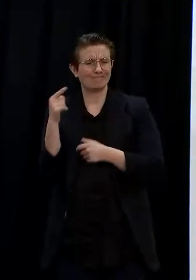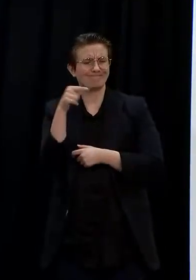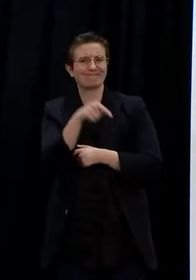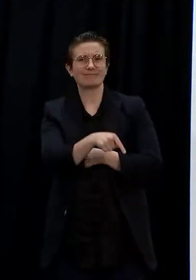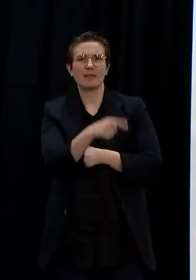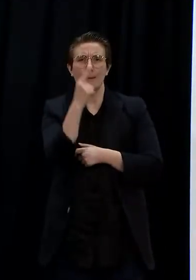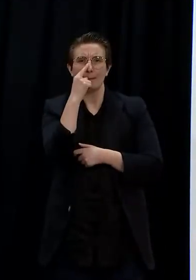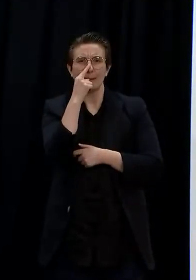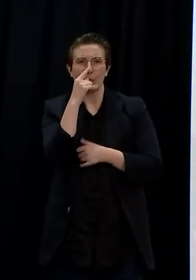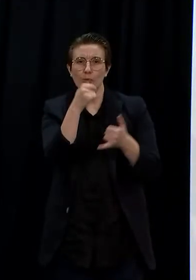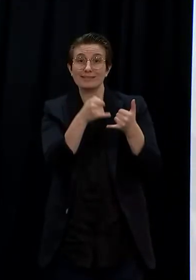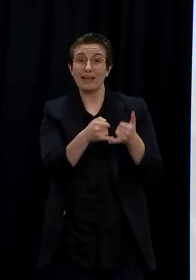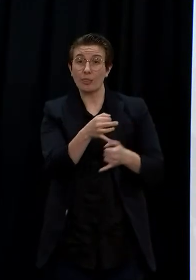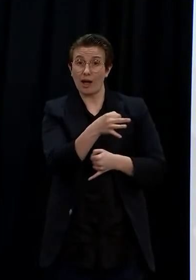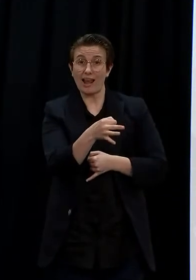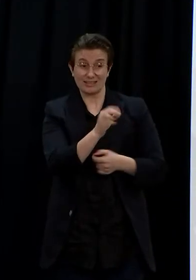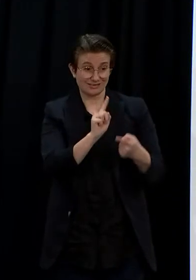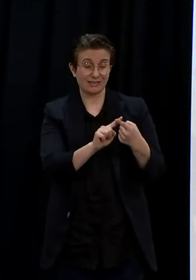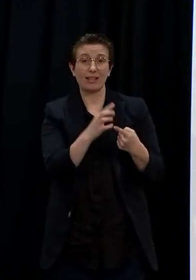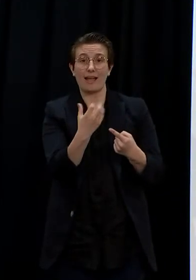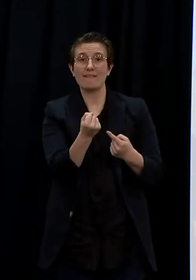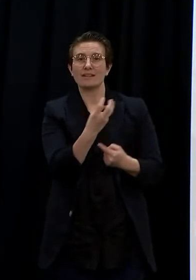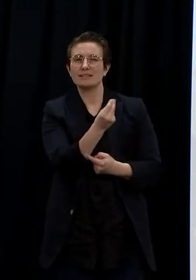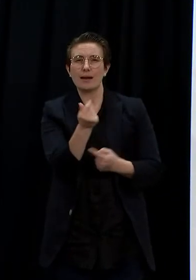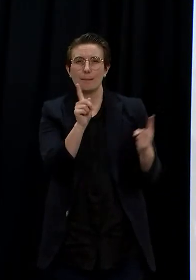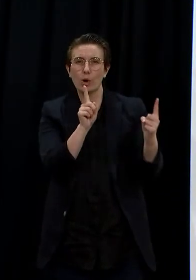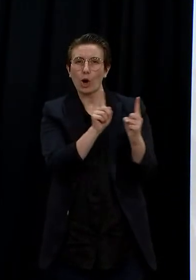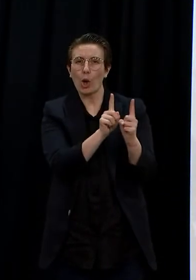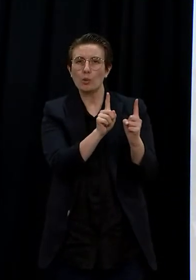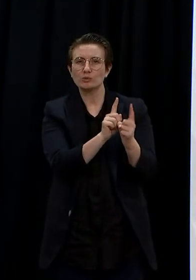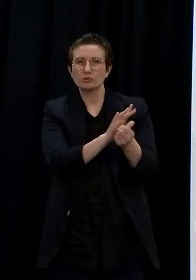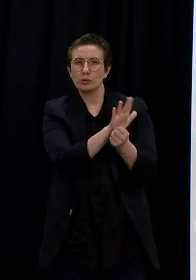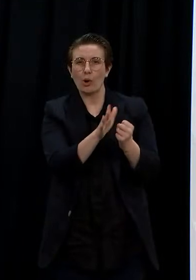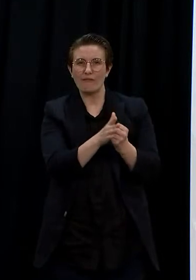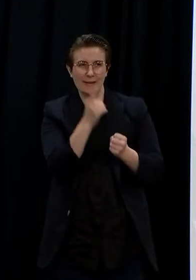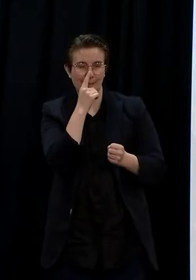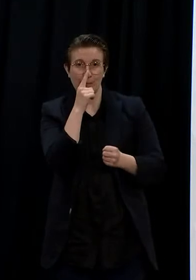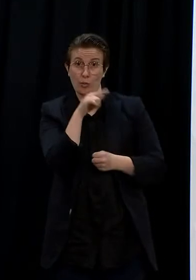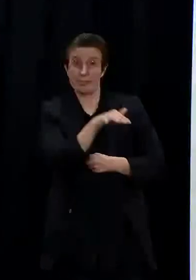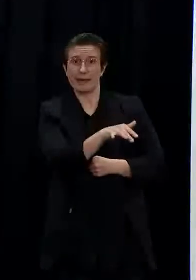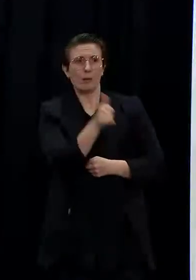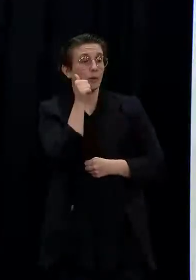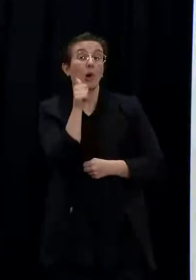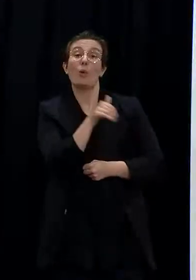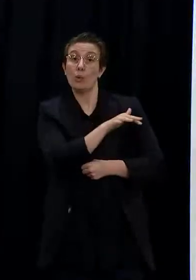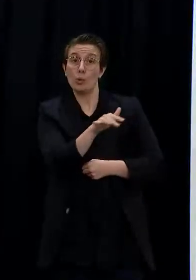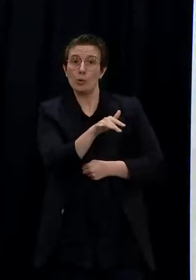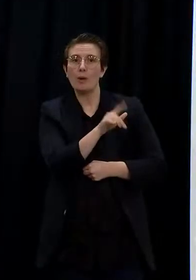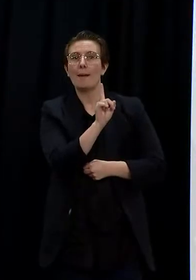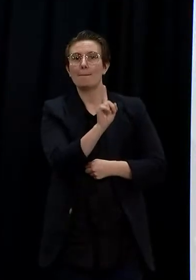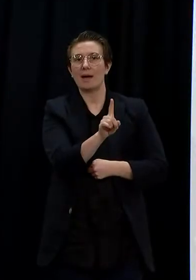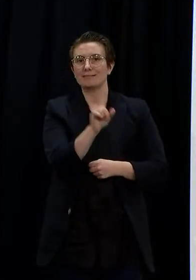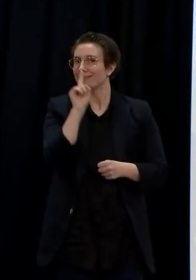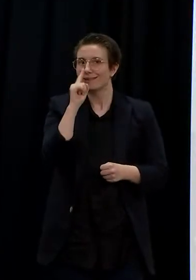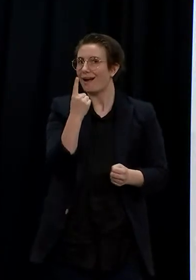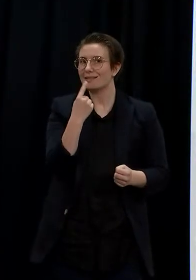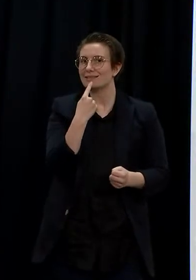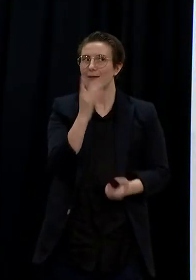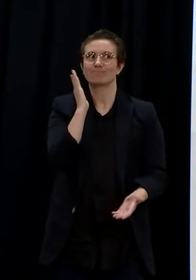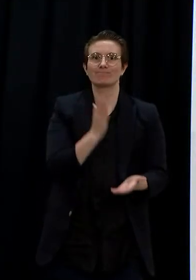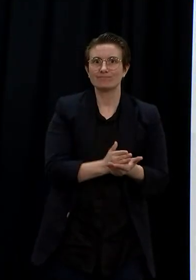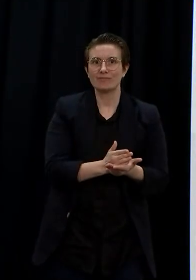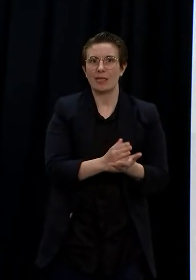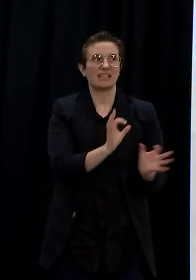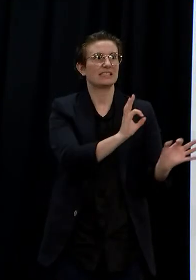they are the ones that are known to us and our ministry team there may well be others connected to these cases that we